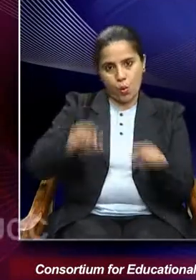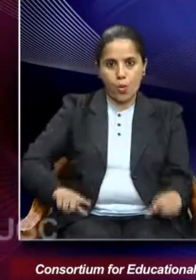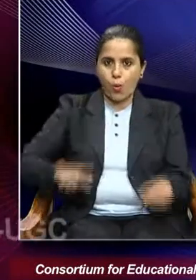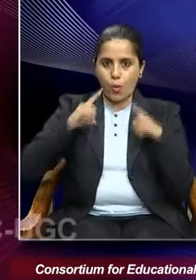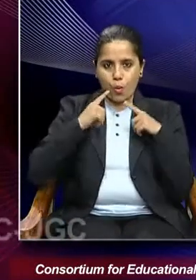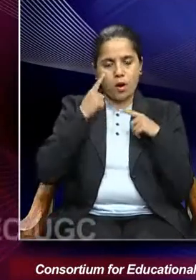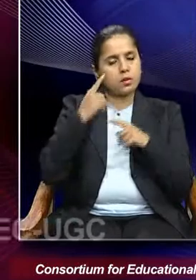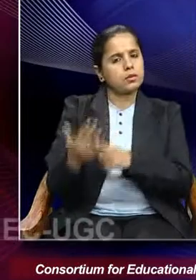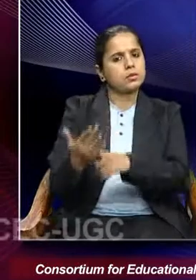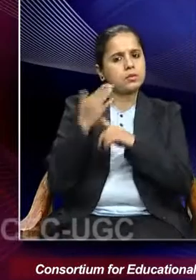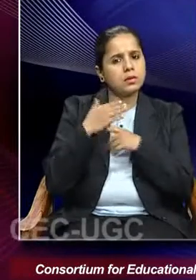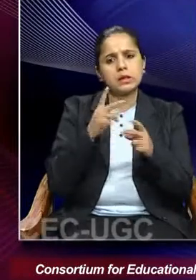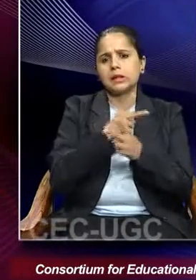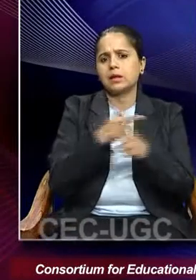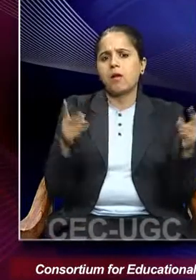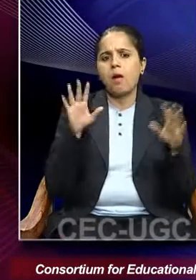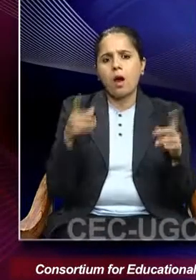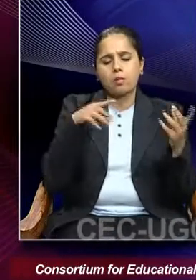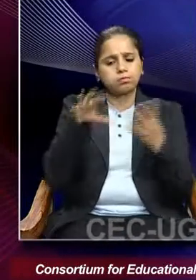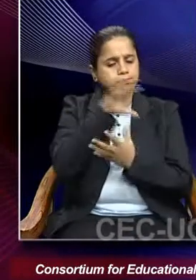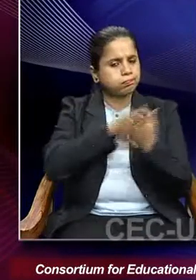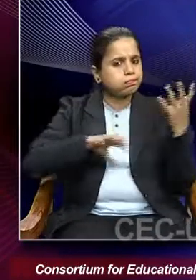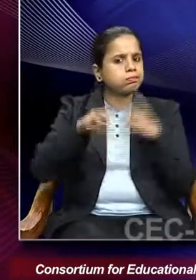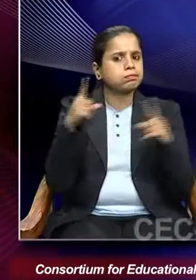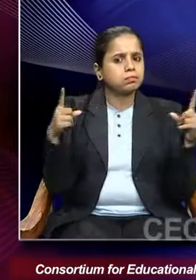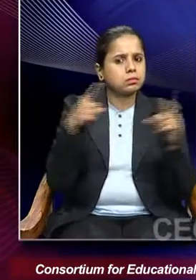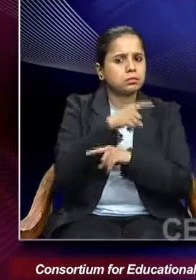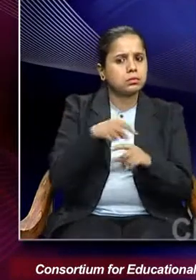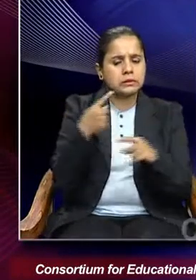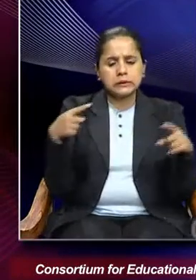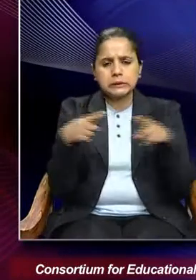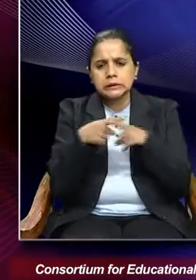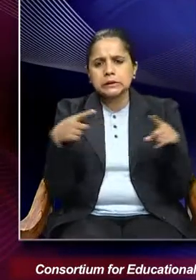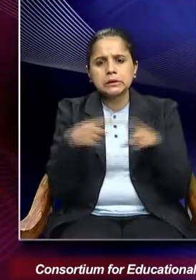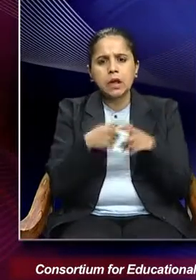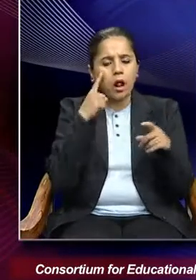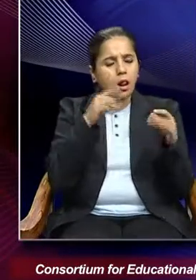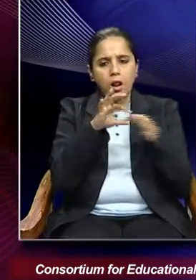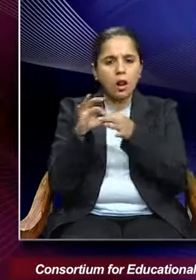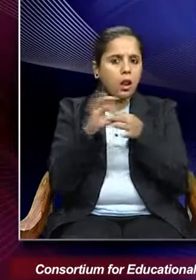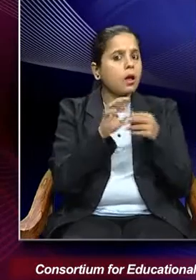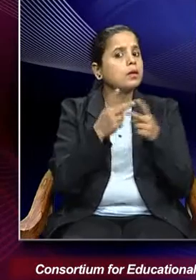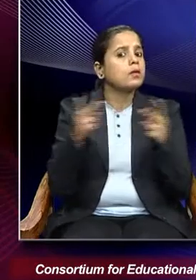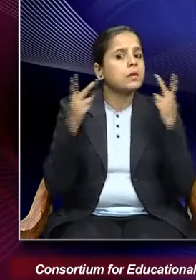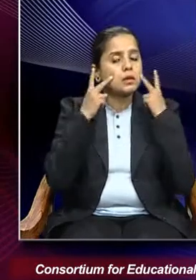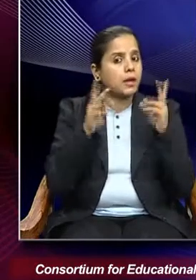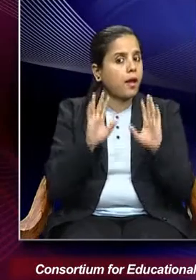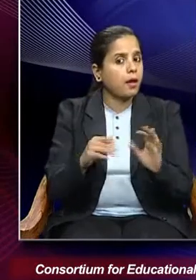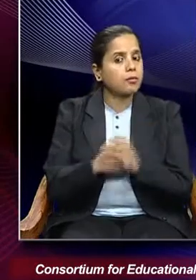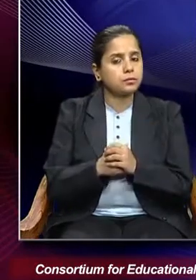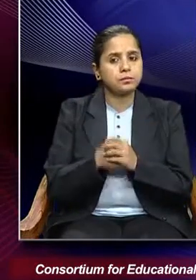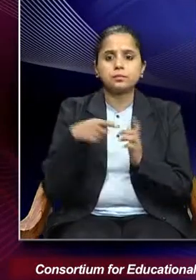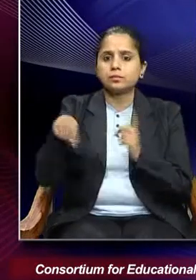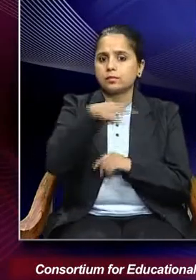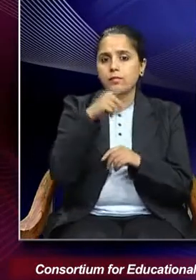fore several complex and contradictory relations and this